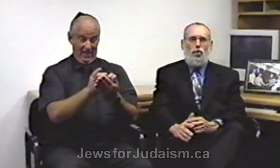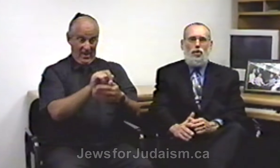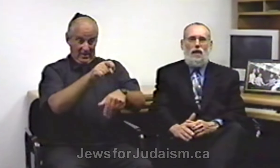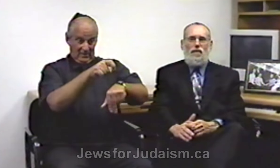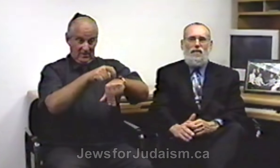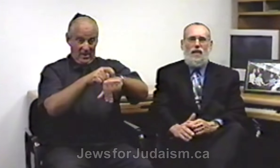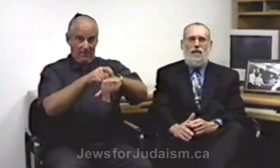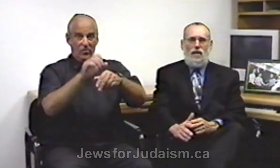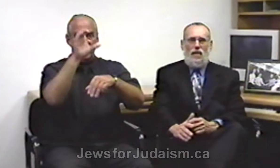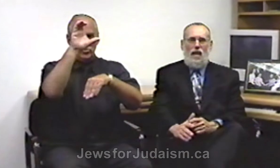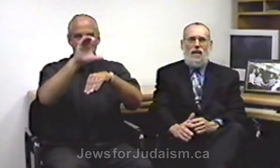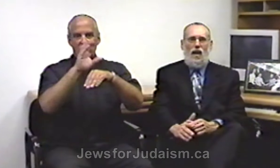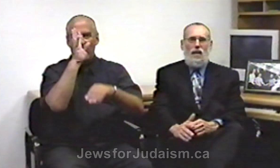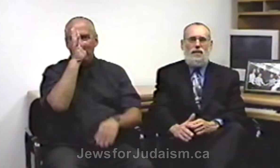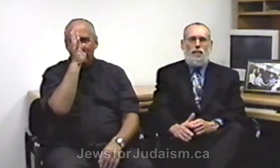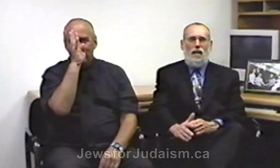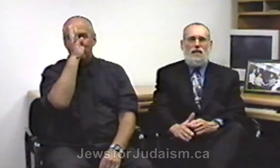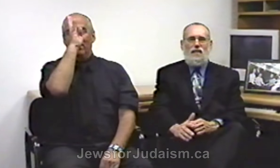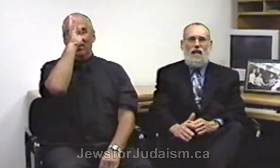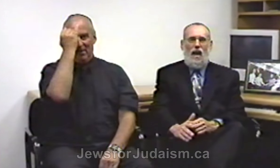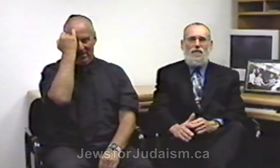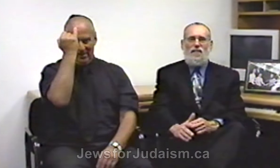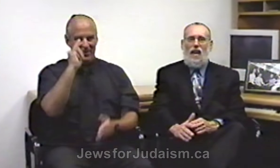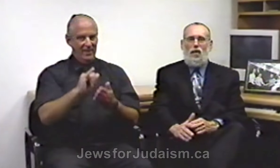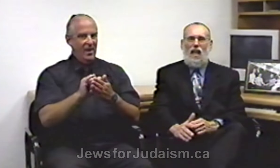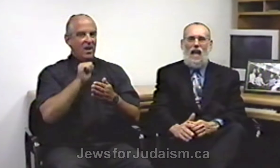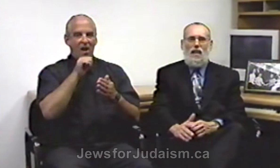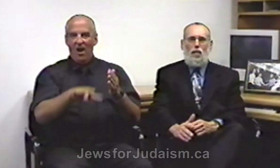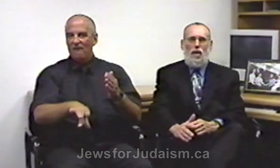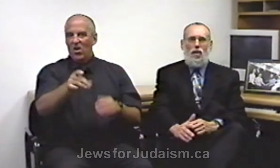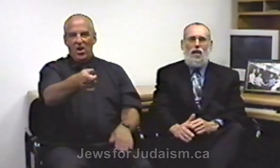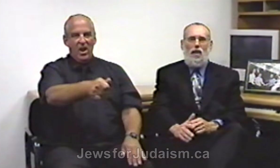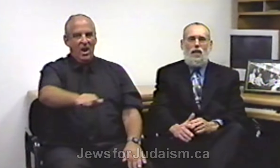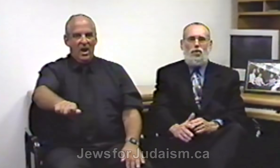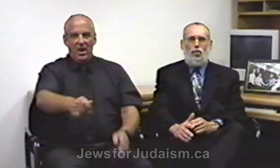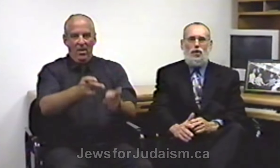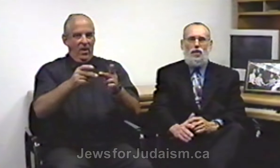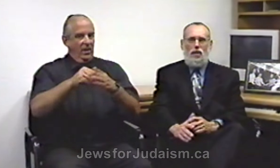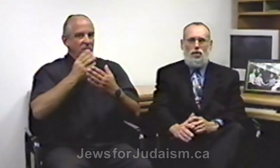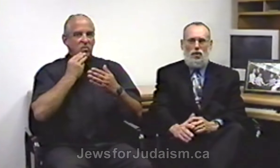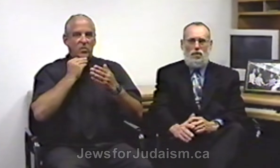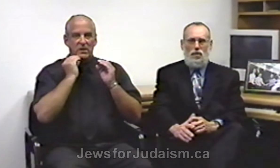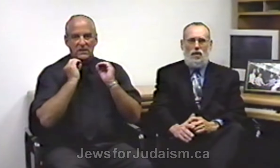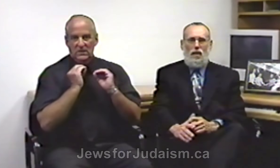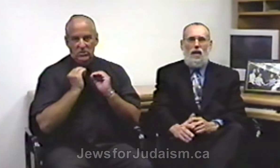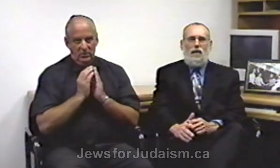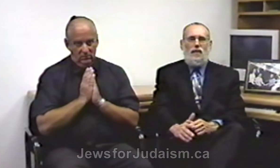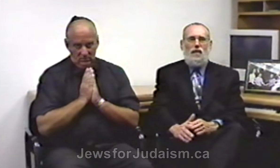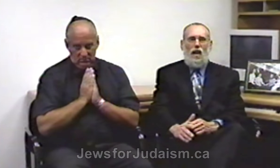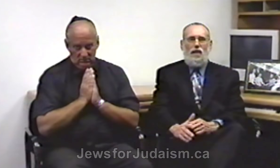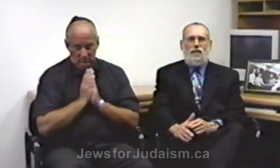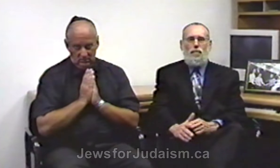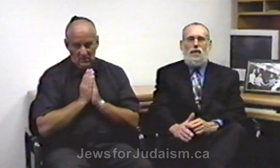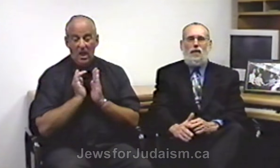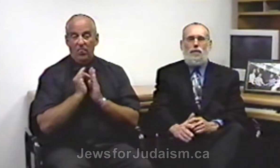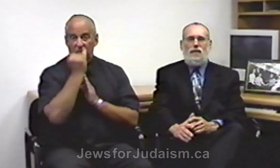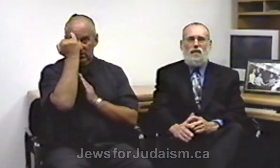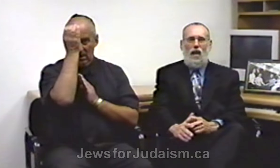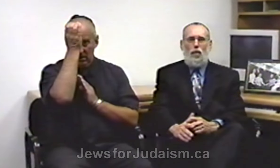church invented a concept that is not found anywhere in Jewish teachings. This concept that the Messiah